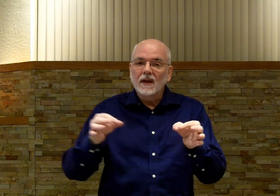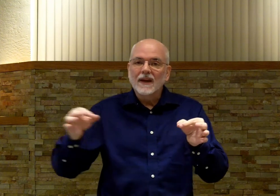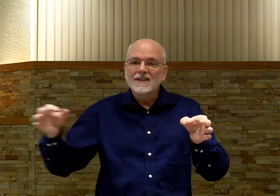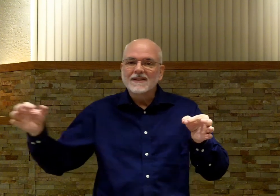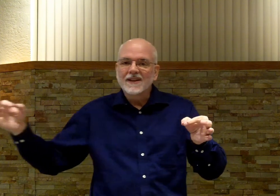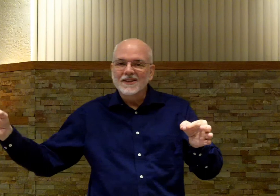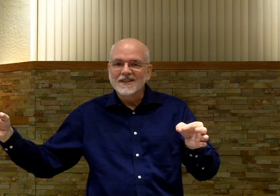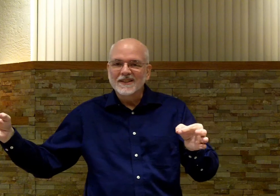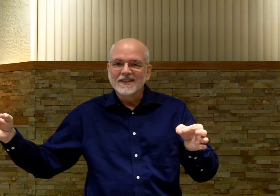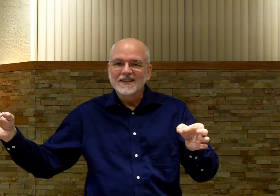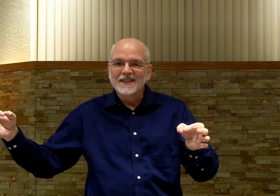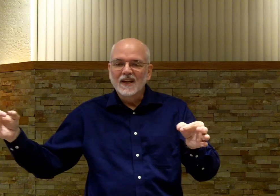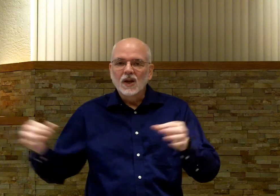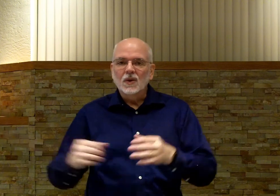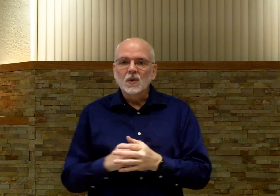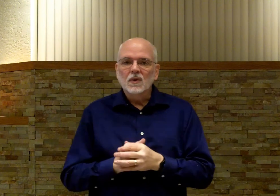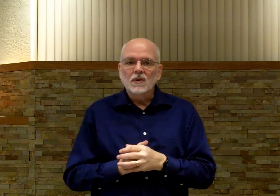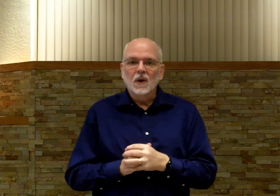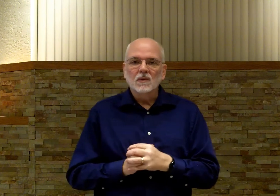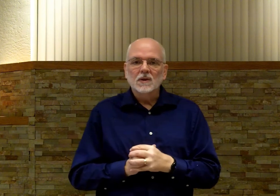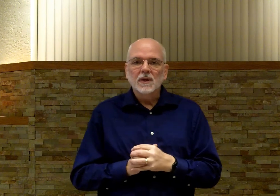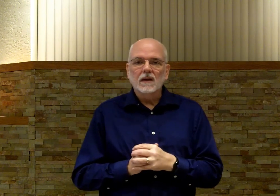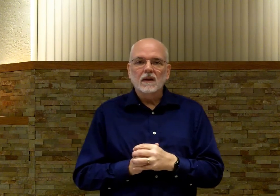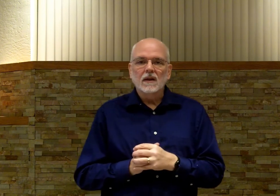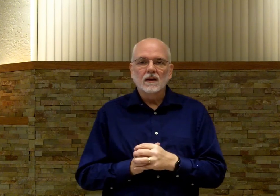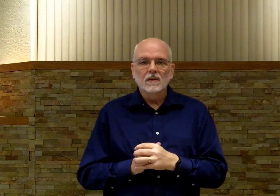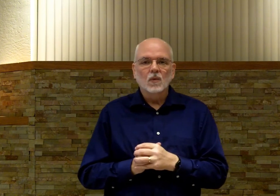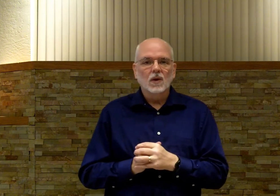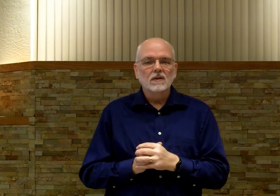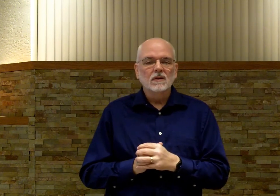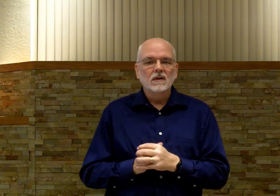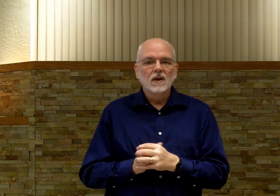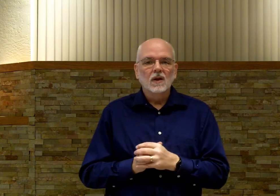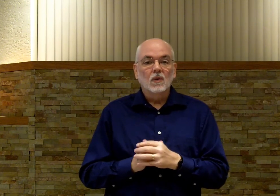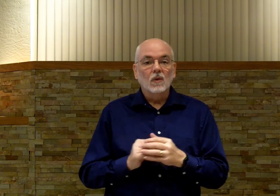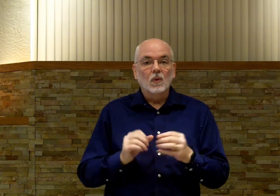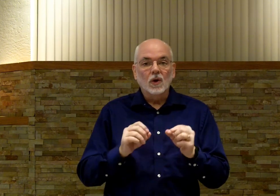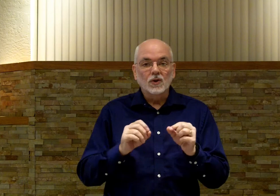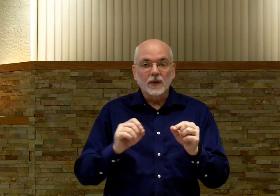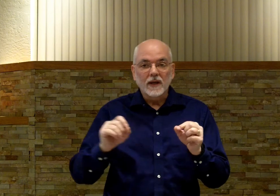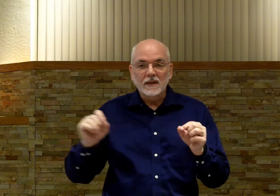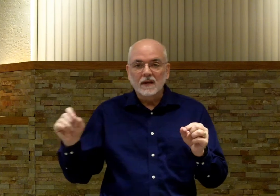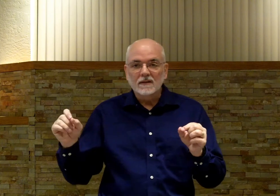in sentences. You don't speak in words. Words create a sentence.